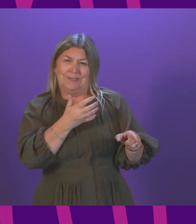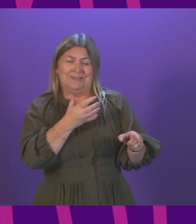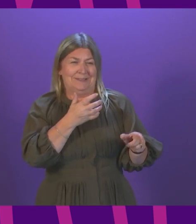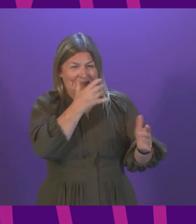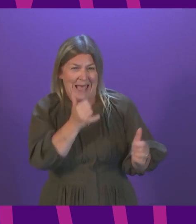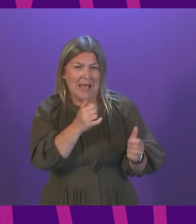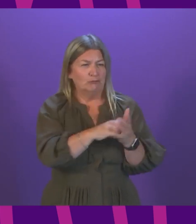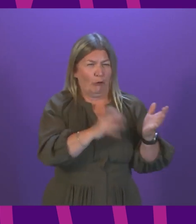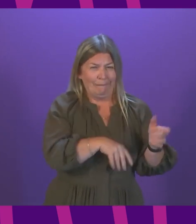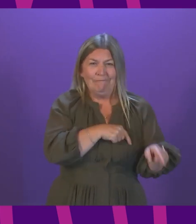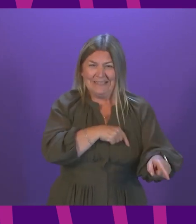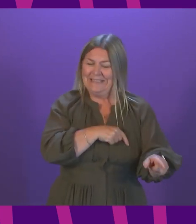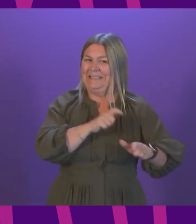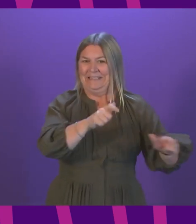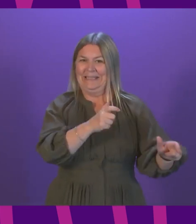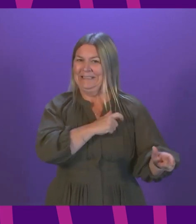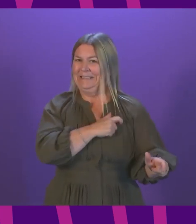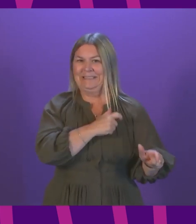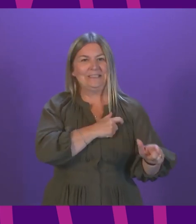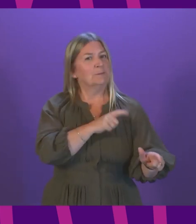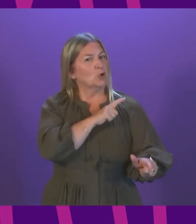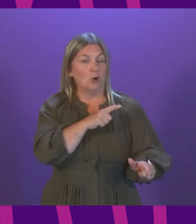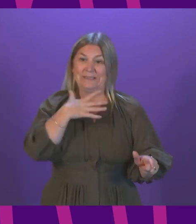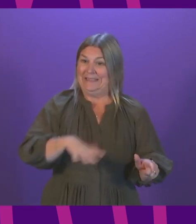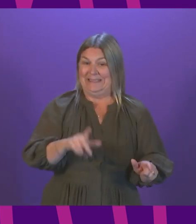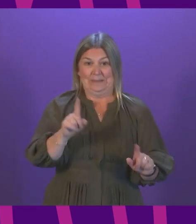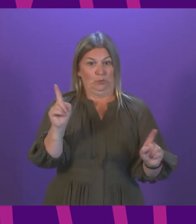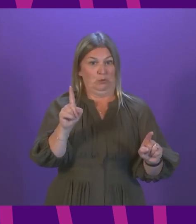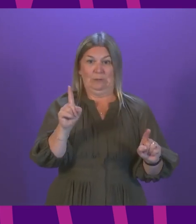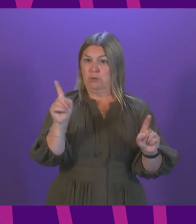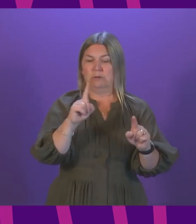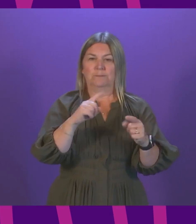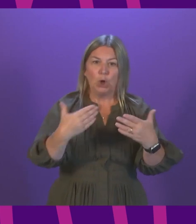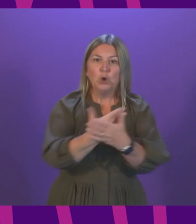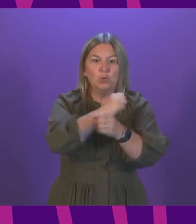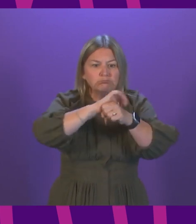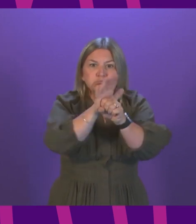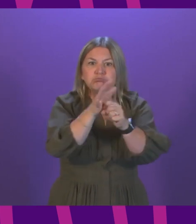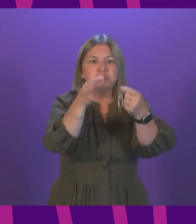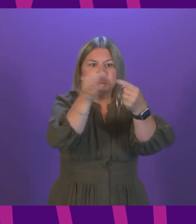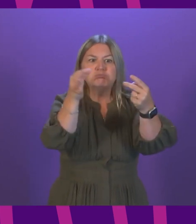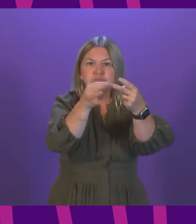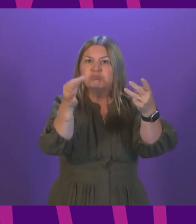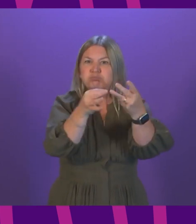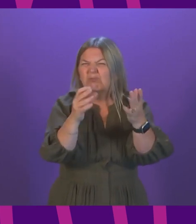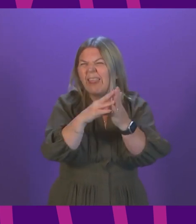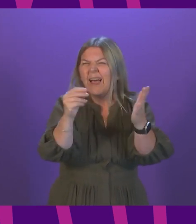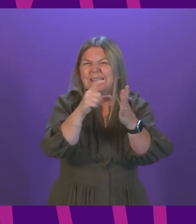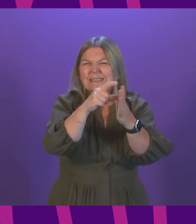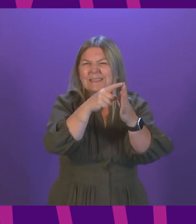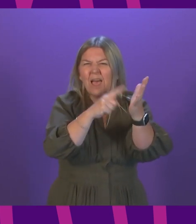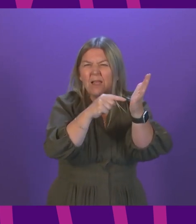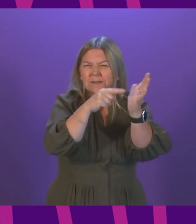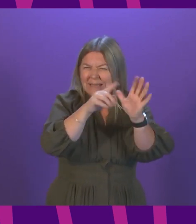on tests. That's because we do still need to guard against new variants of the virus being imported into the country and also have a way of identifying